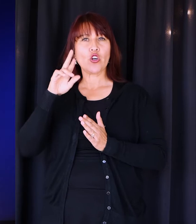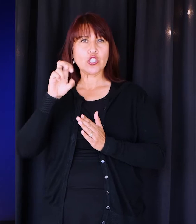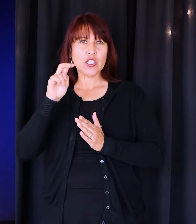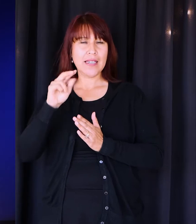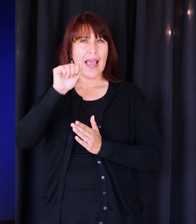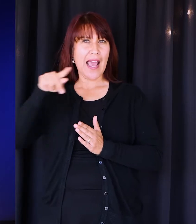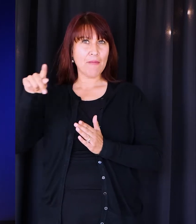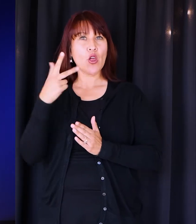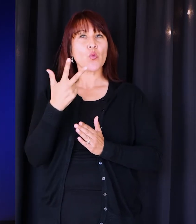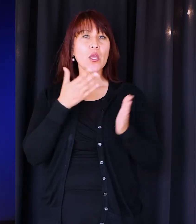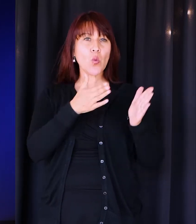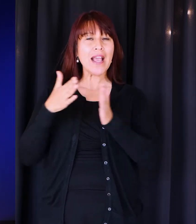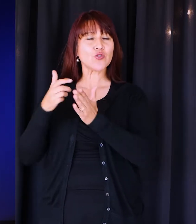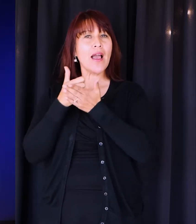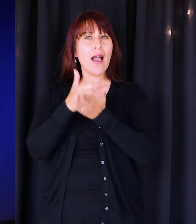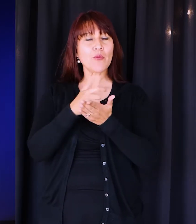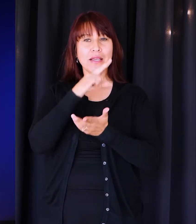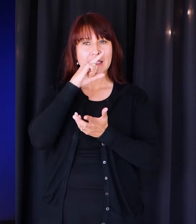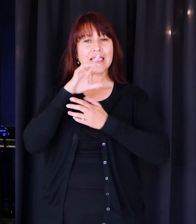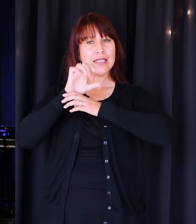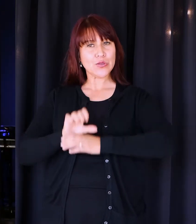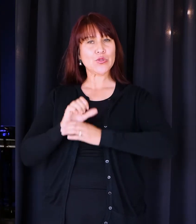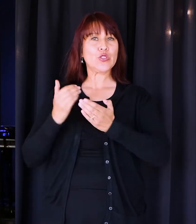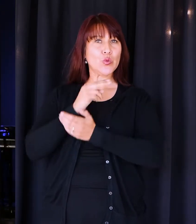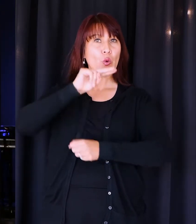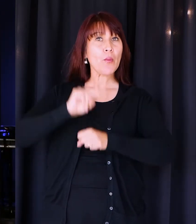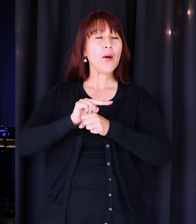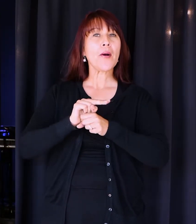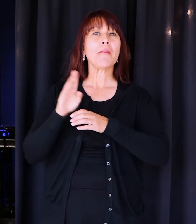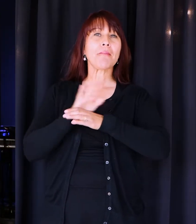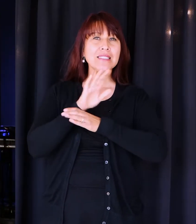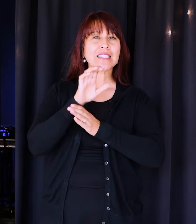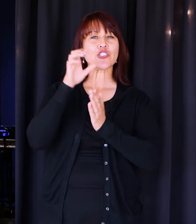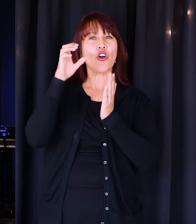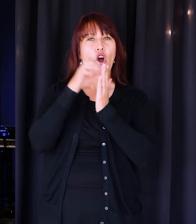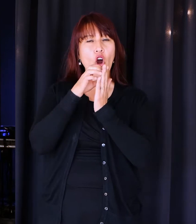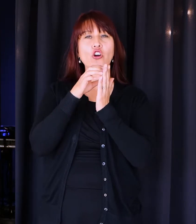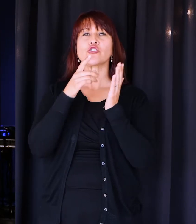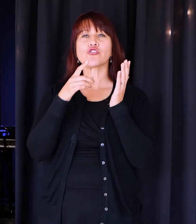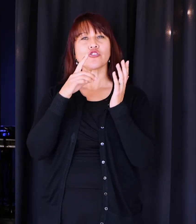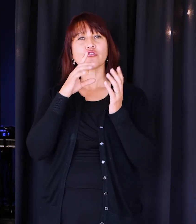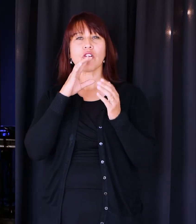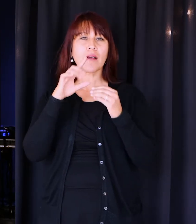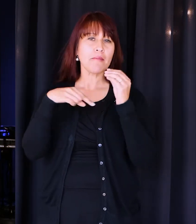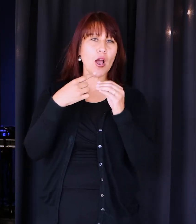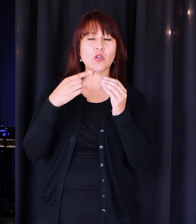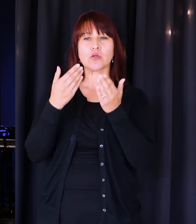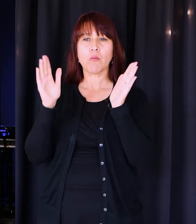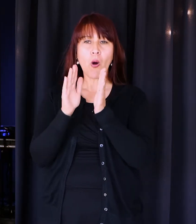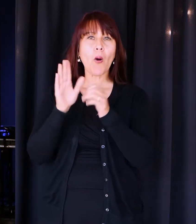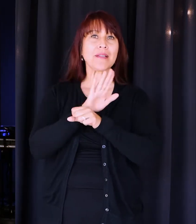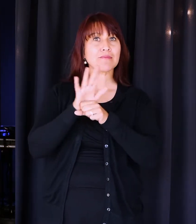Ways to Help Your Kids Adjust to the New Normal. There's business articles written towards the small businesses who are having to